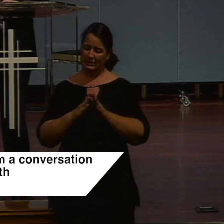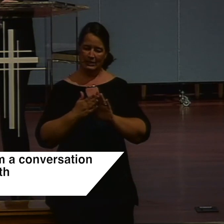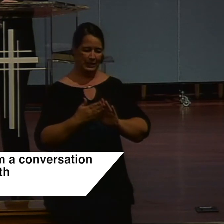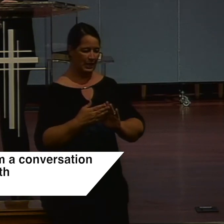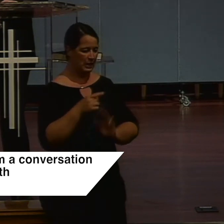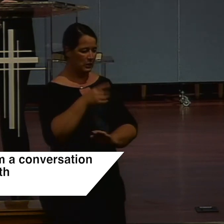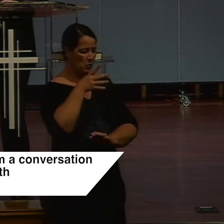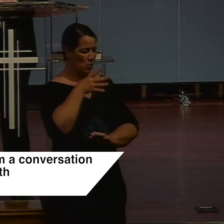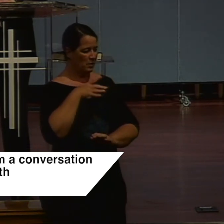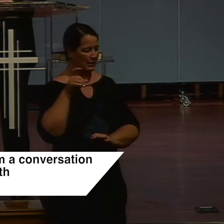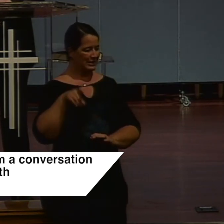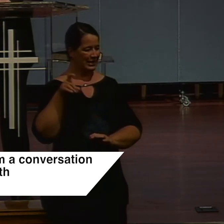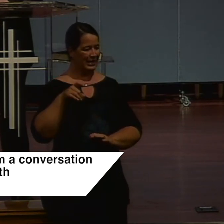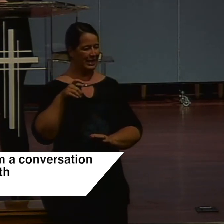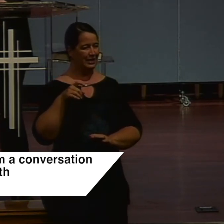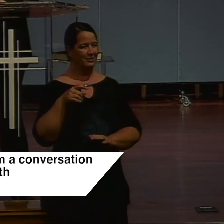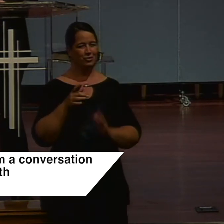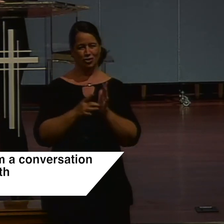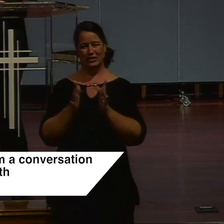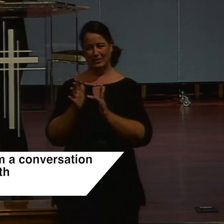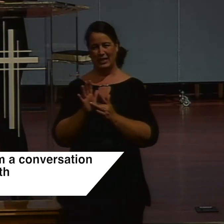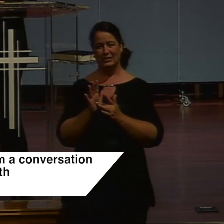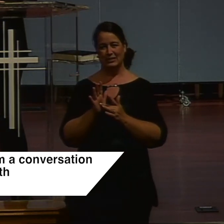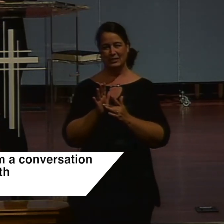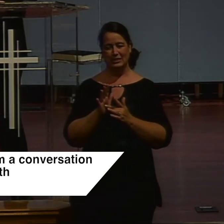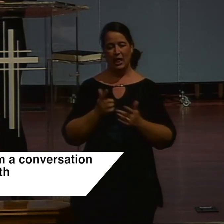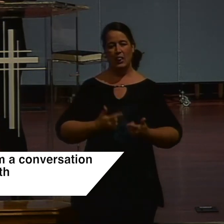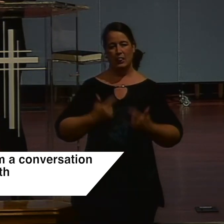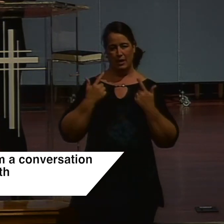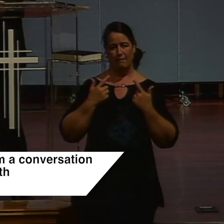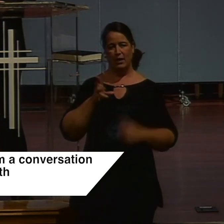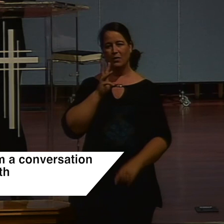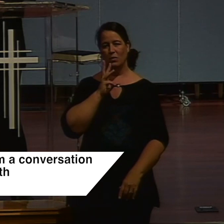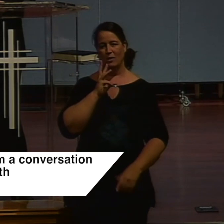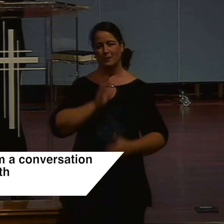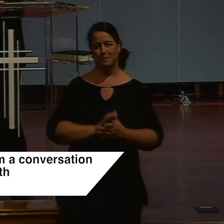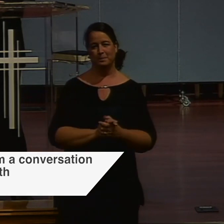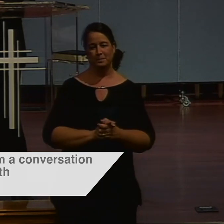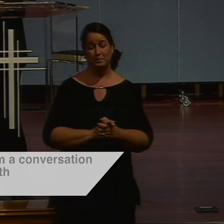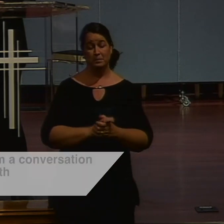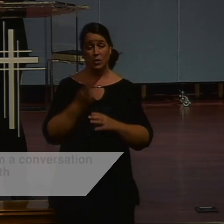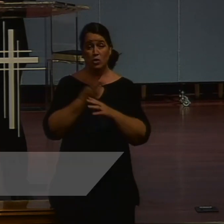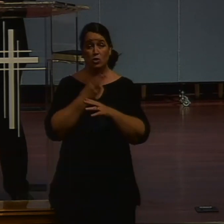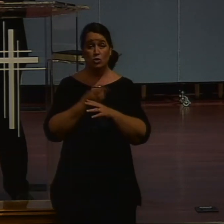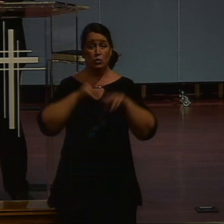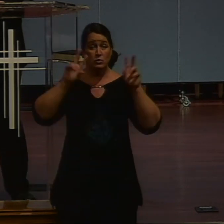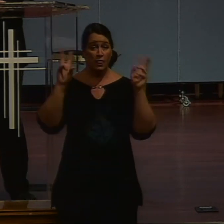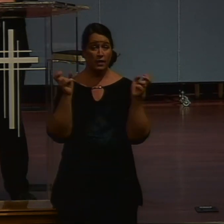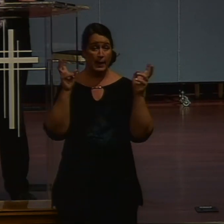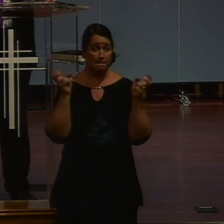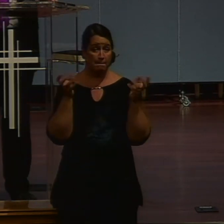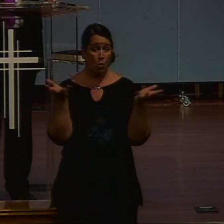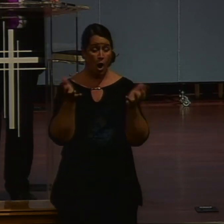her need for. Living water and he used the theme of worship. To do so look with me at verses